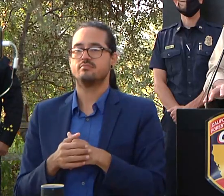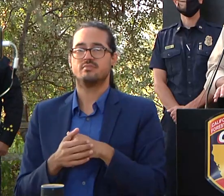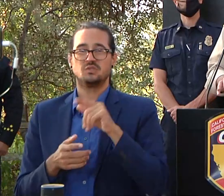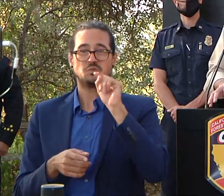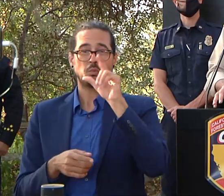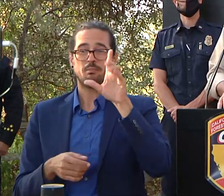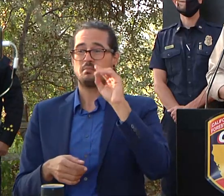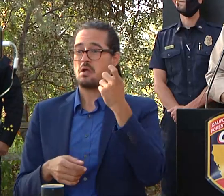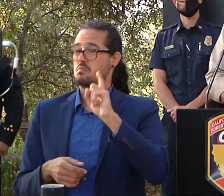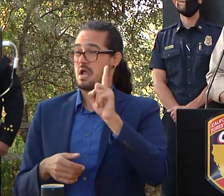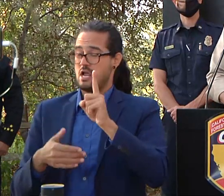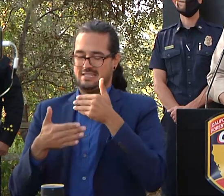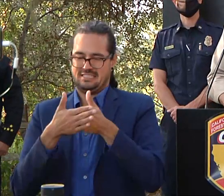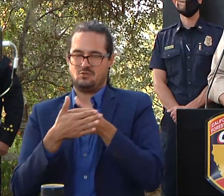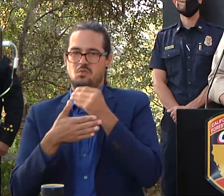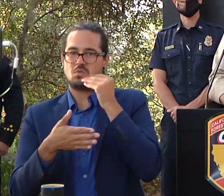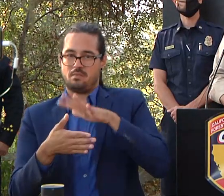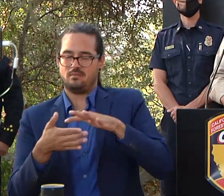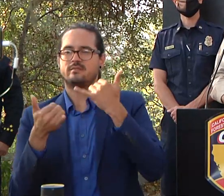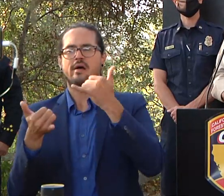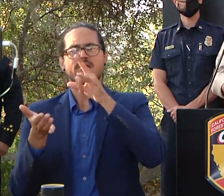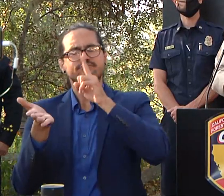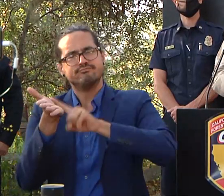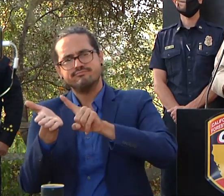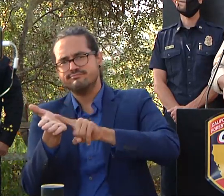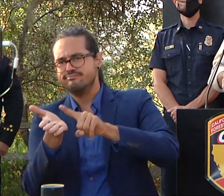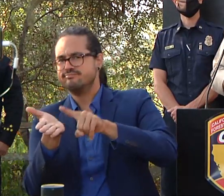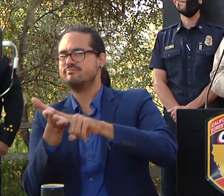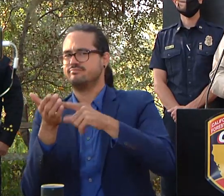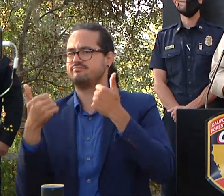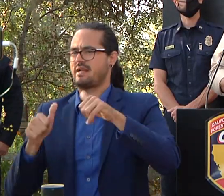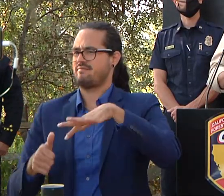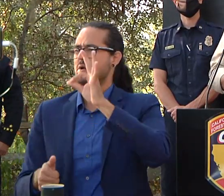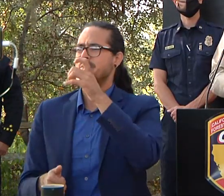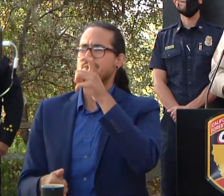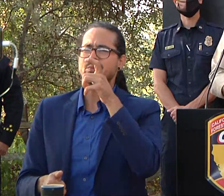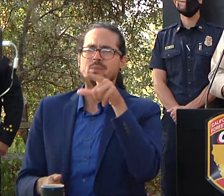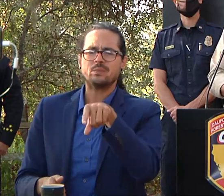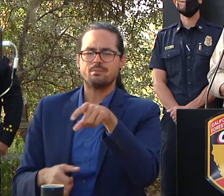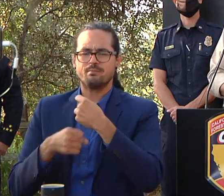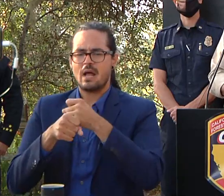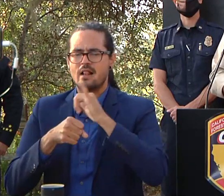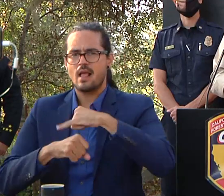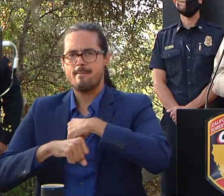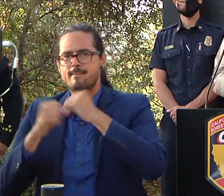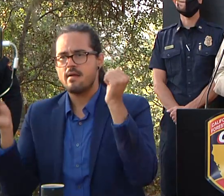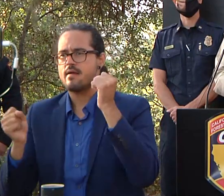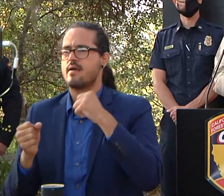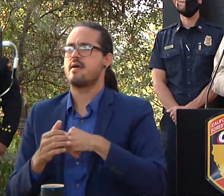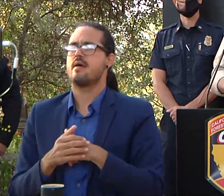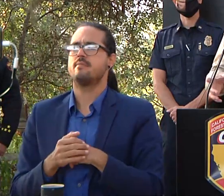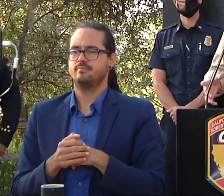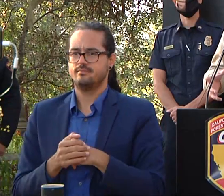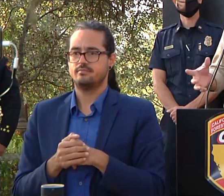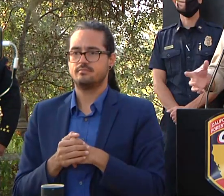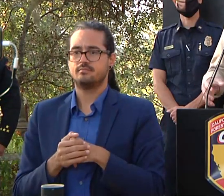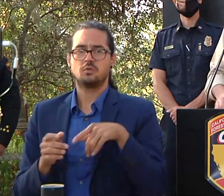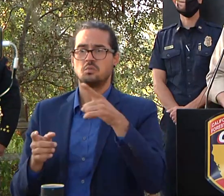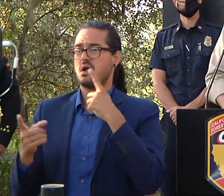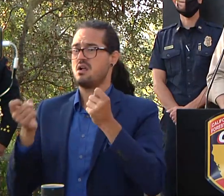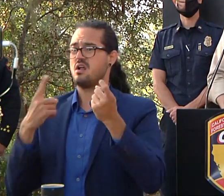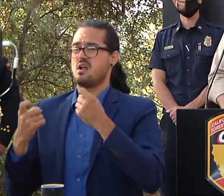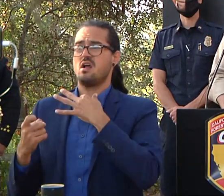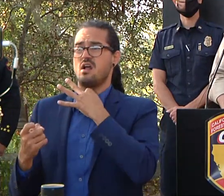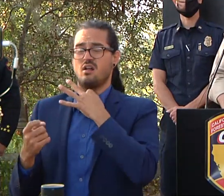we're still continuing to do further investigation with regards to that and who's responsible and all the questions you might you might think would come along with